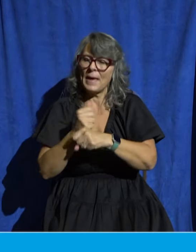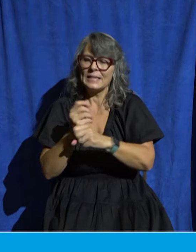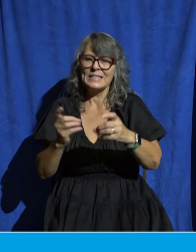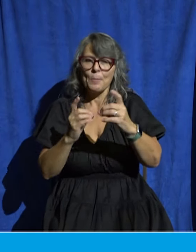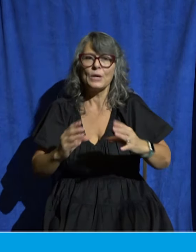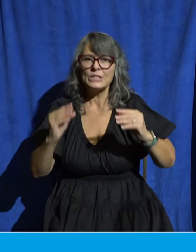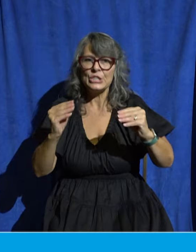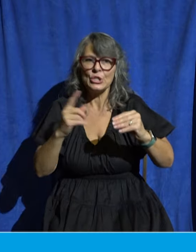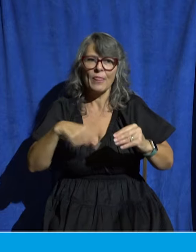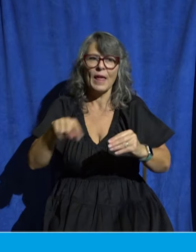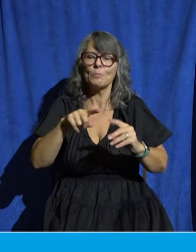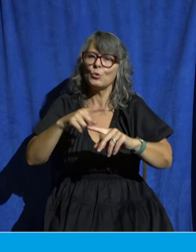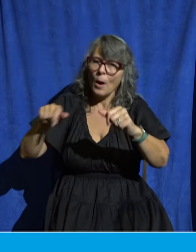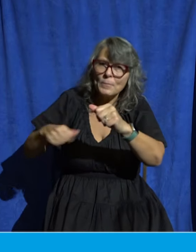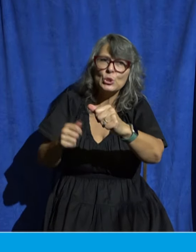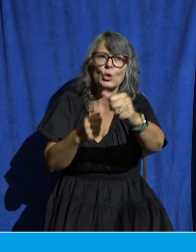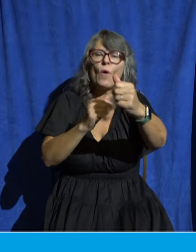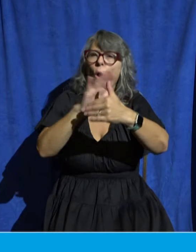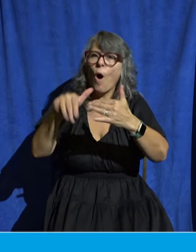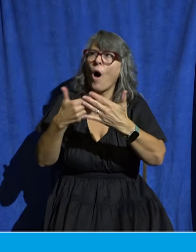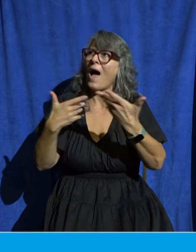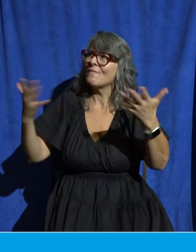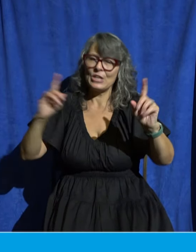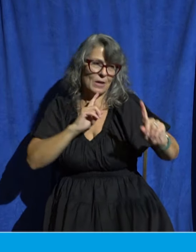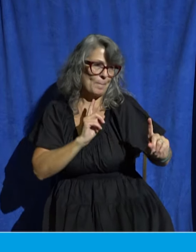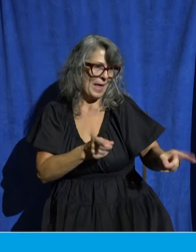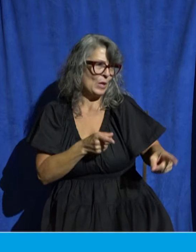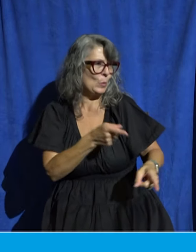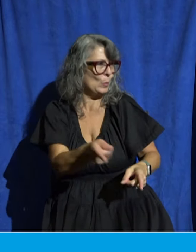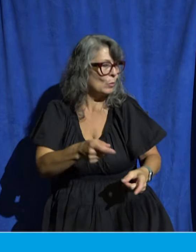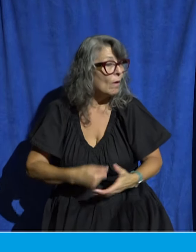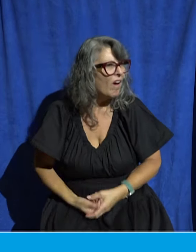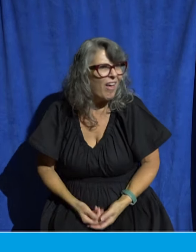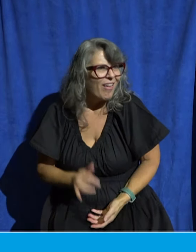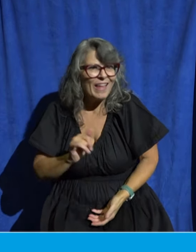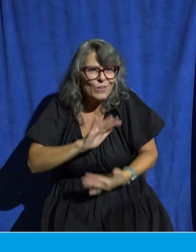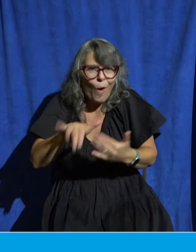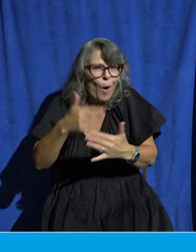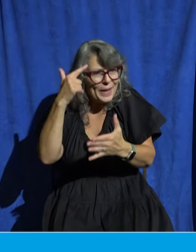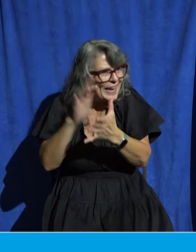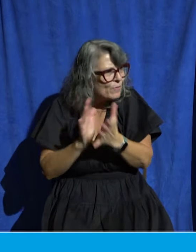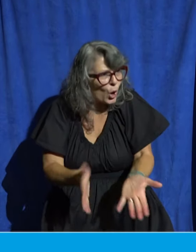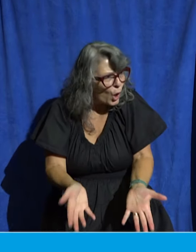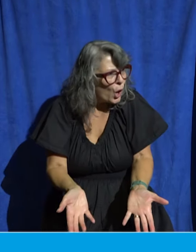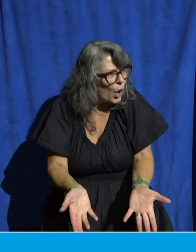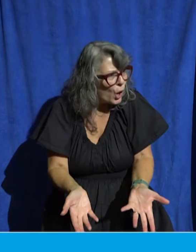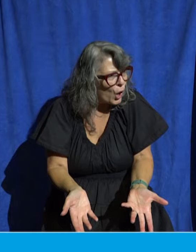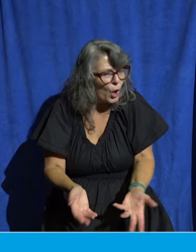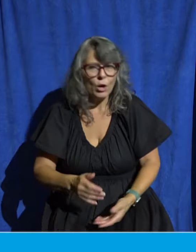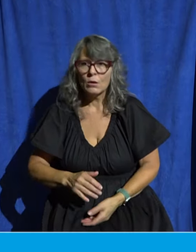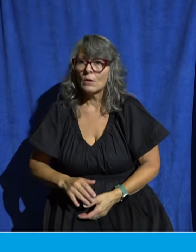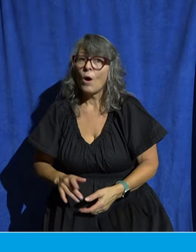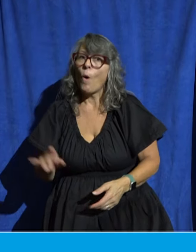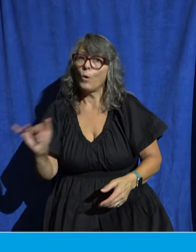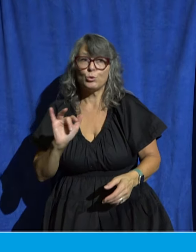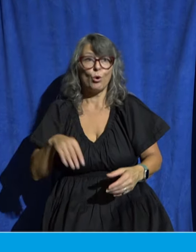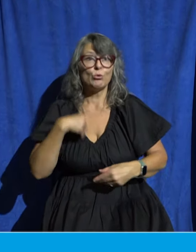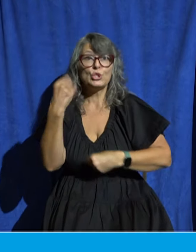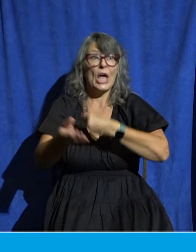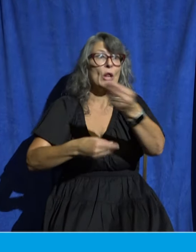all that I have commanded you. All believers are called to be generous 2 Corinthians 9 7 to exhort one another Hebrews 3